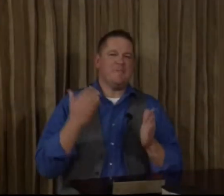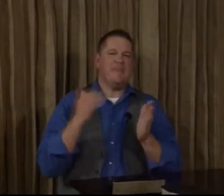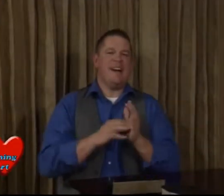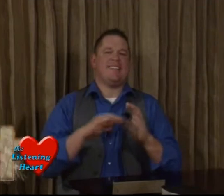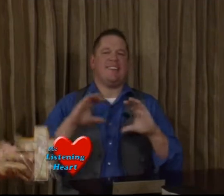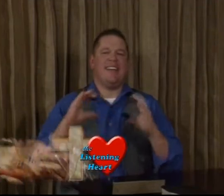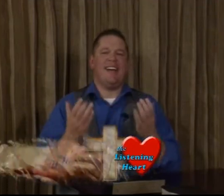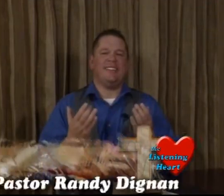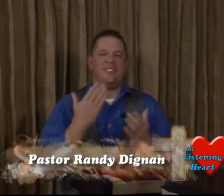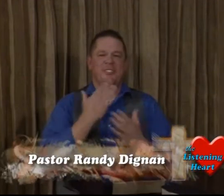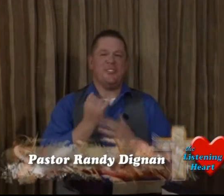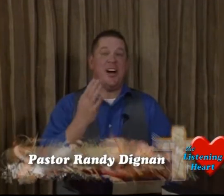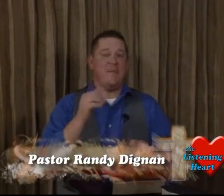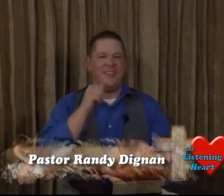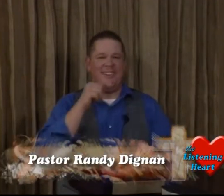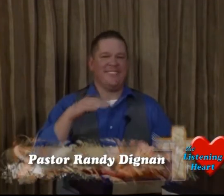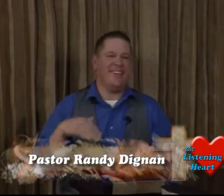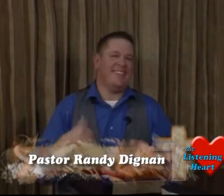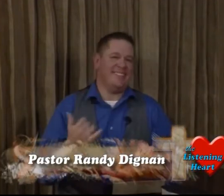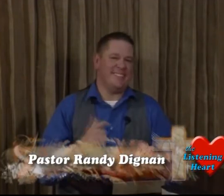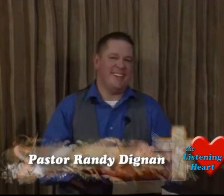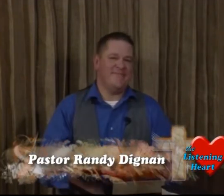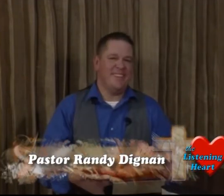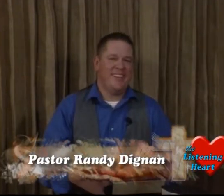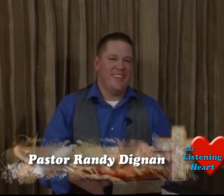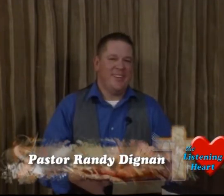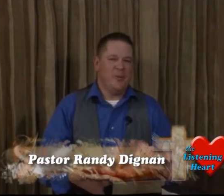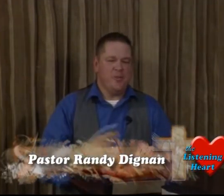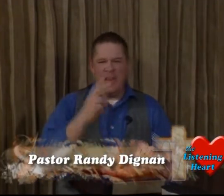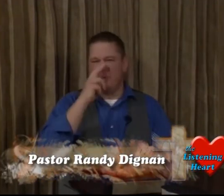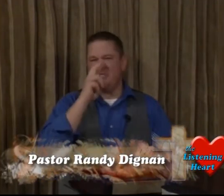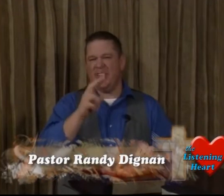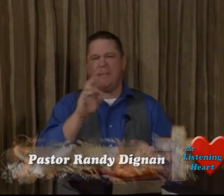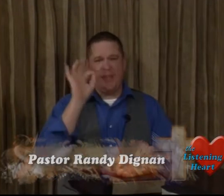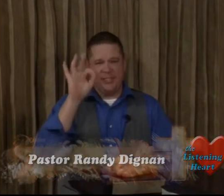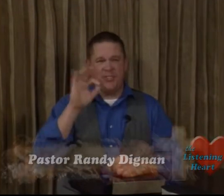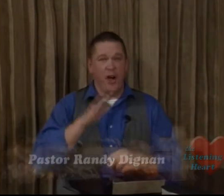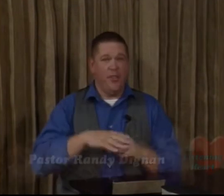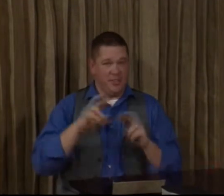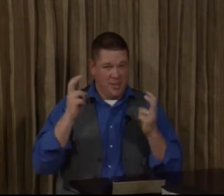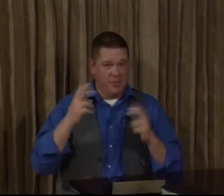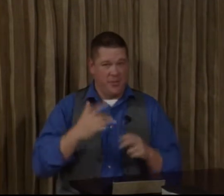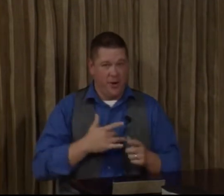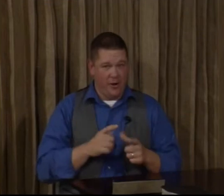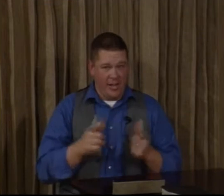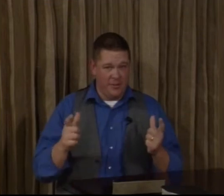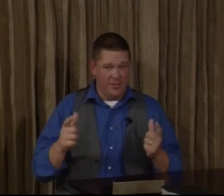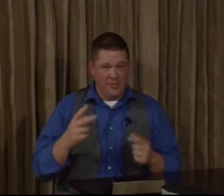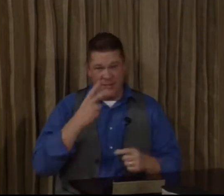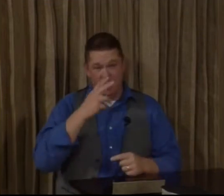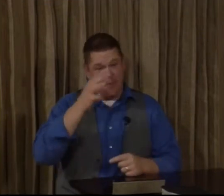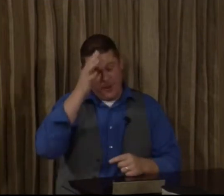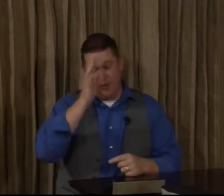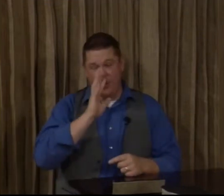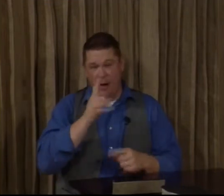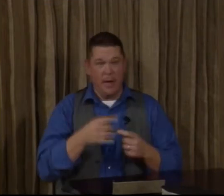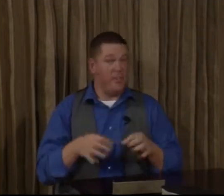back to class. Good job. You're not tardy this time. Well, you've been able to see a message on the subject of heart language, and you saw my father talk about the